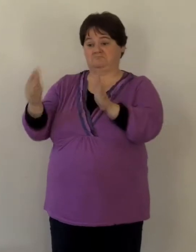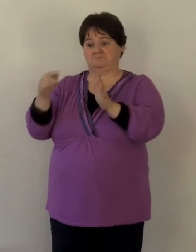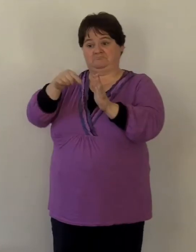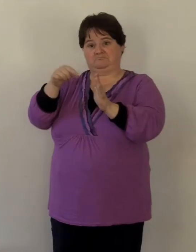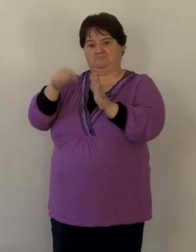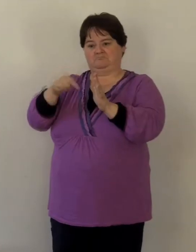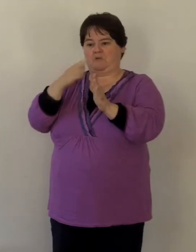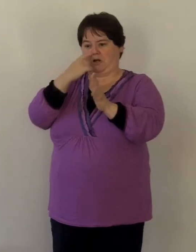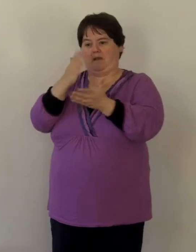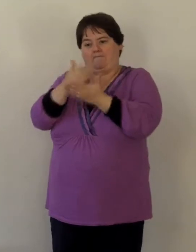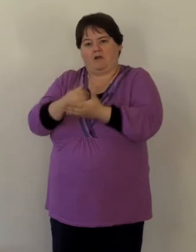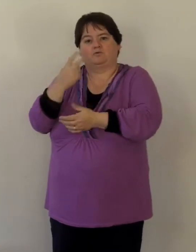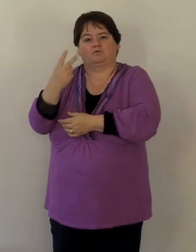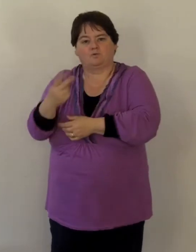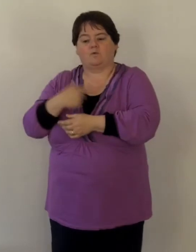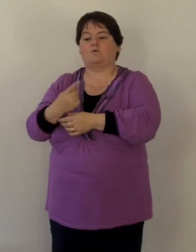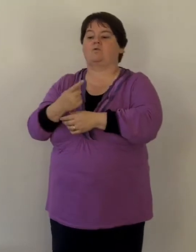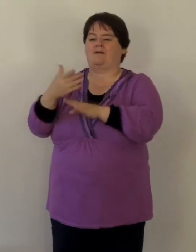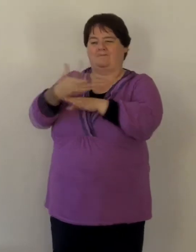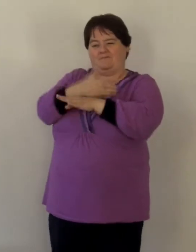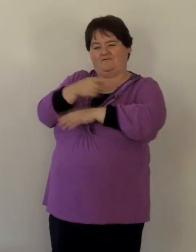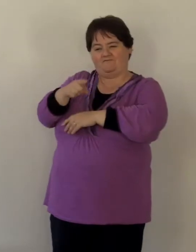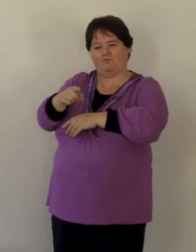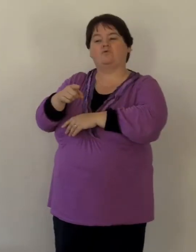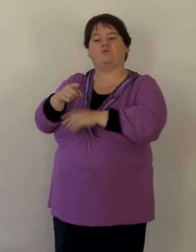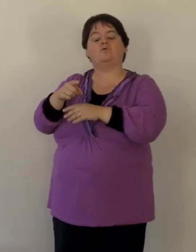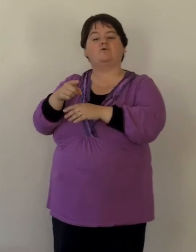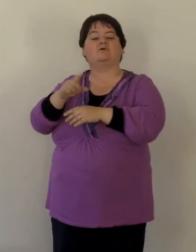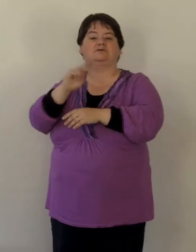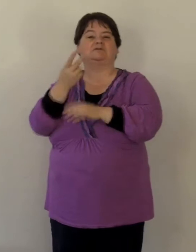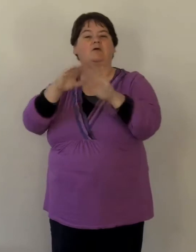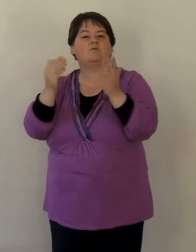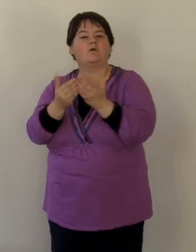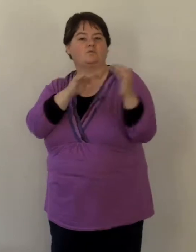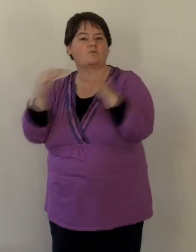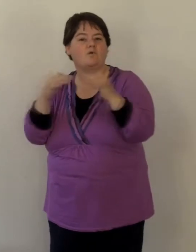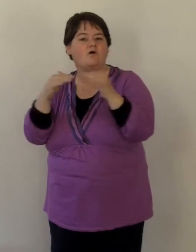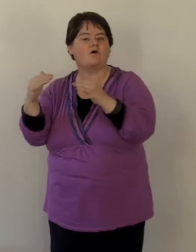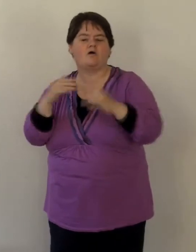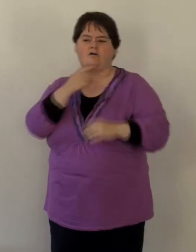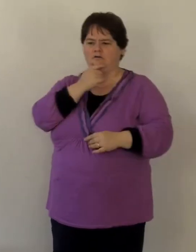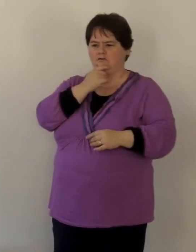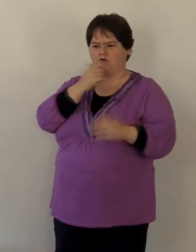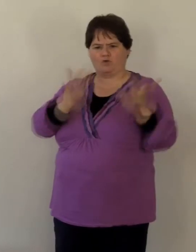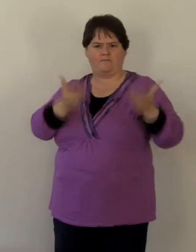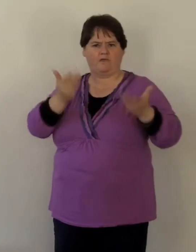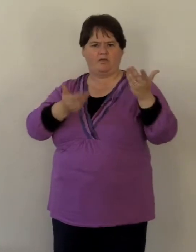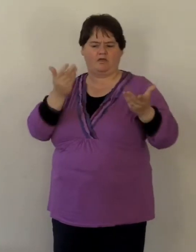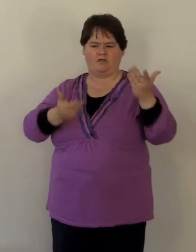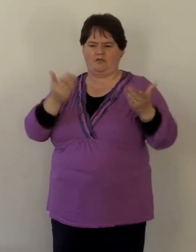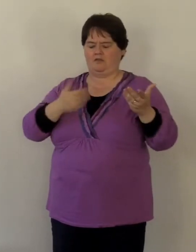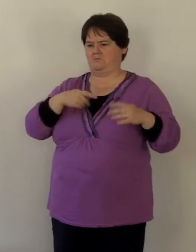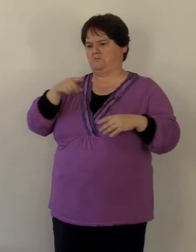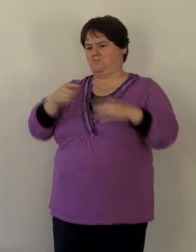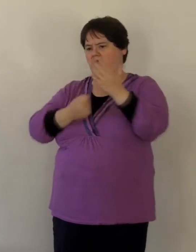2, you find them on the brink of the Second World War, and things haven't quite panned out like they imagined,